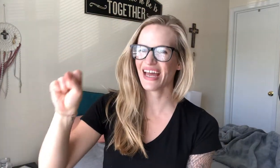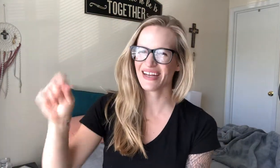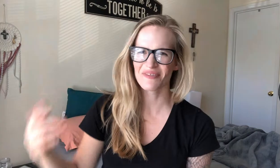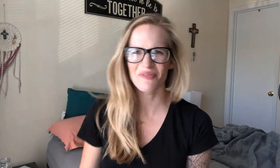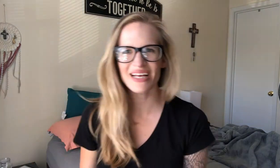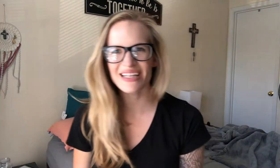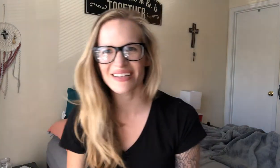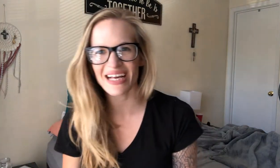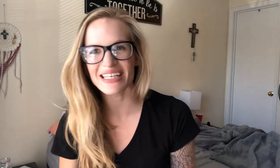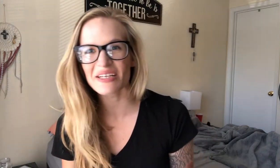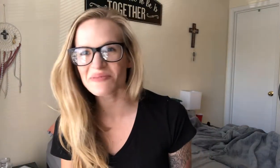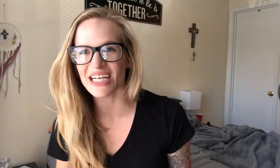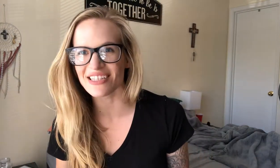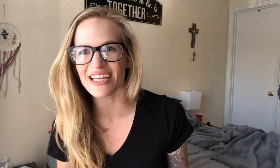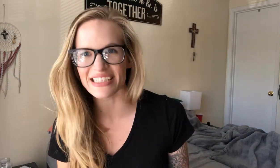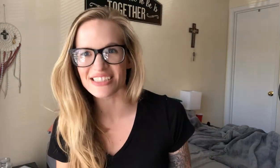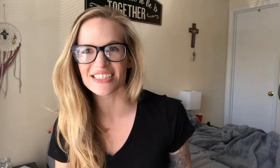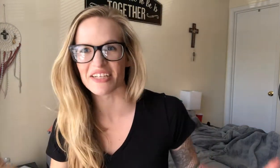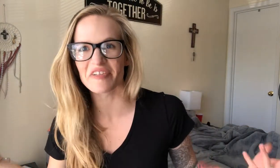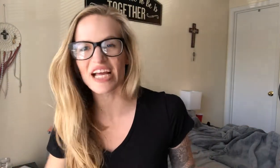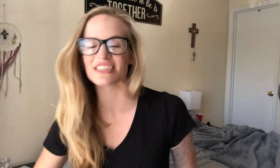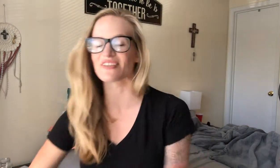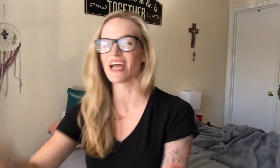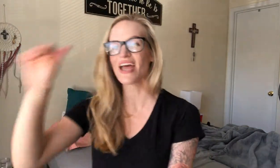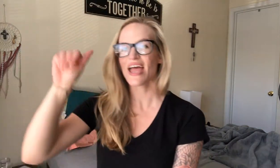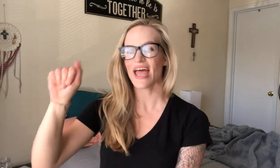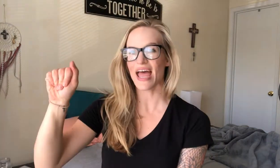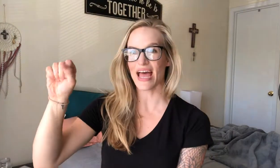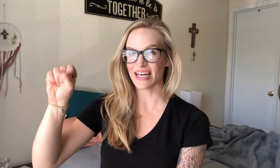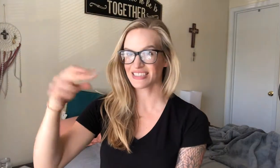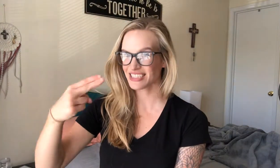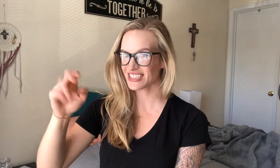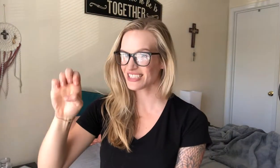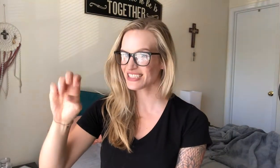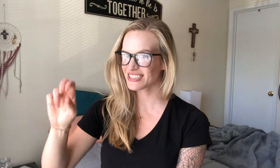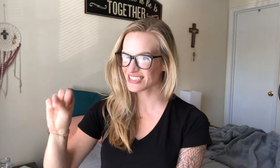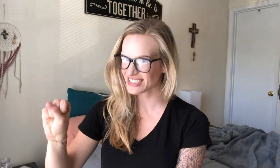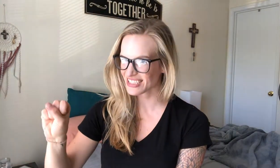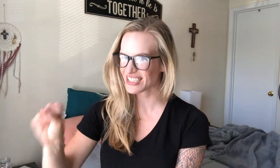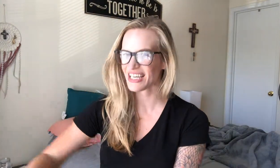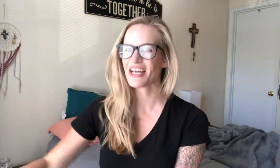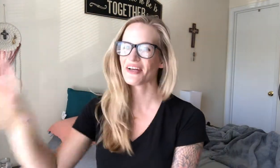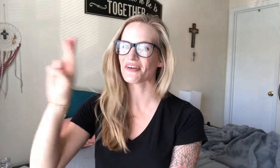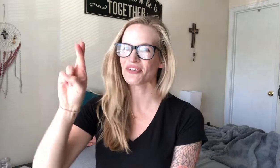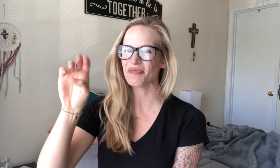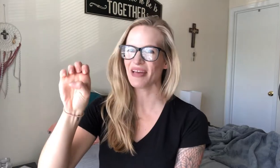What? I keep signing the H instead of an S. Okay. Ashes remain.